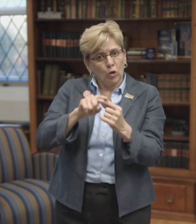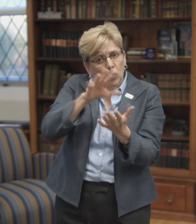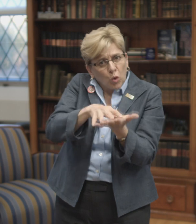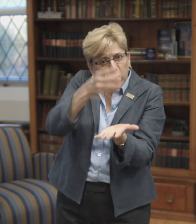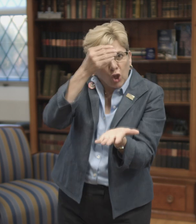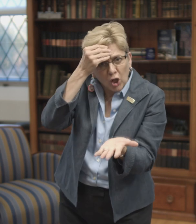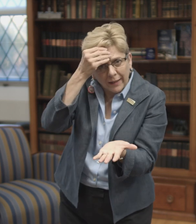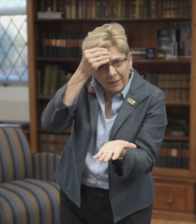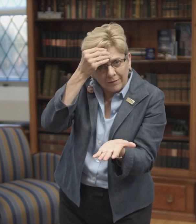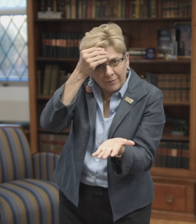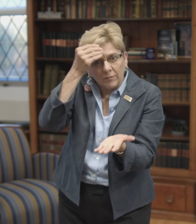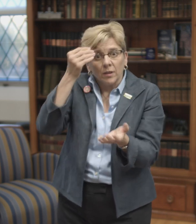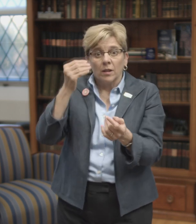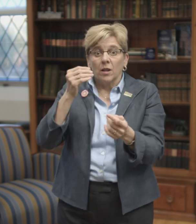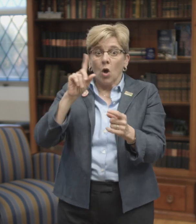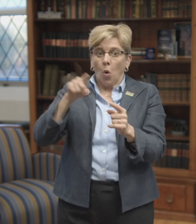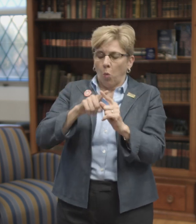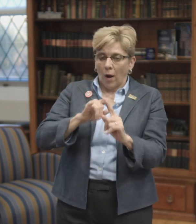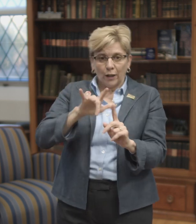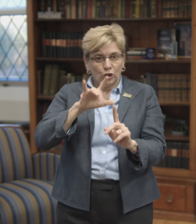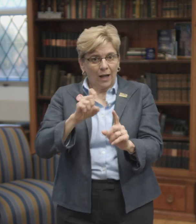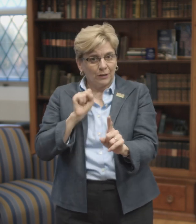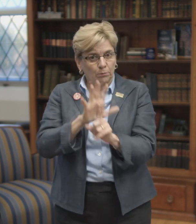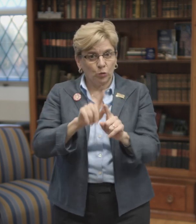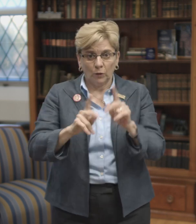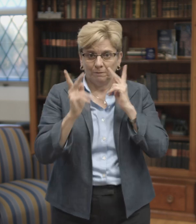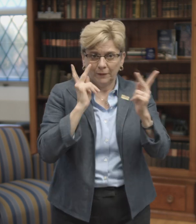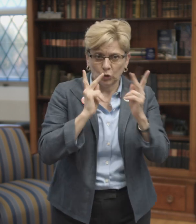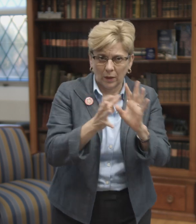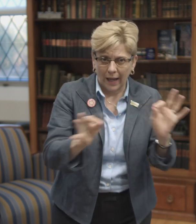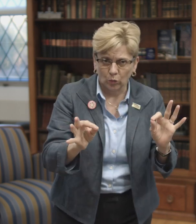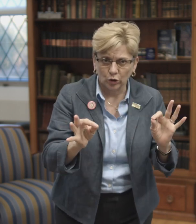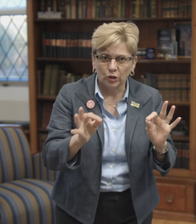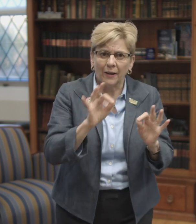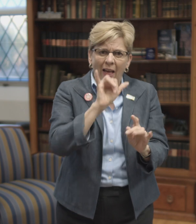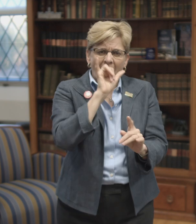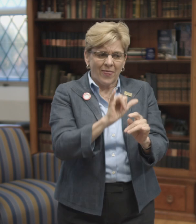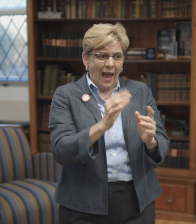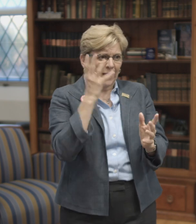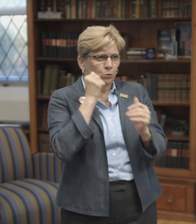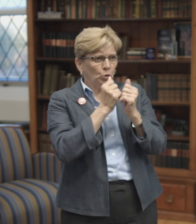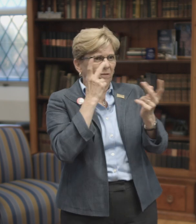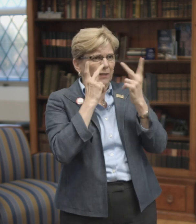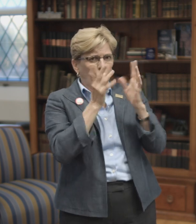We also know that as it relates to learning, when a child is exposed to a visual language, that